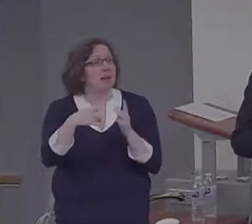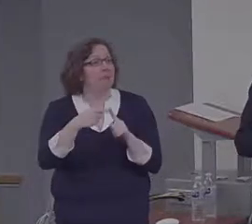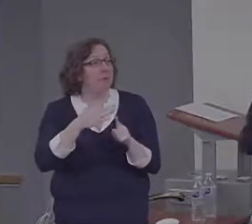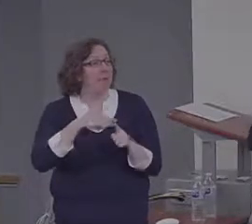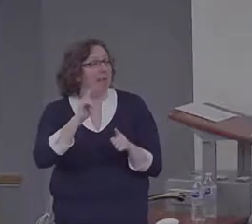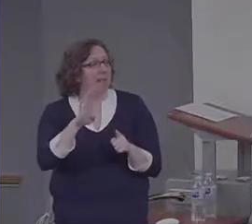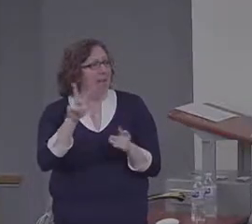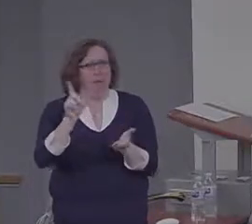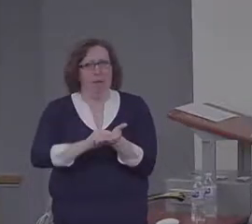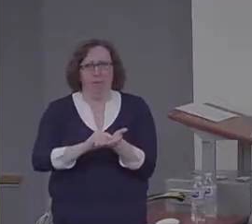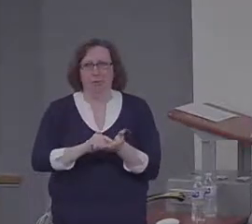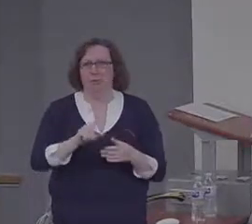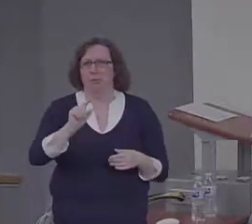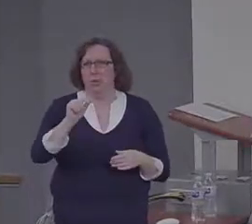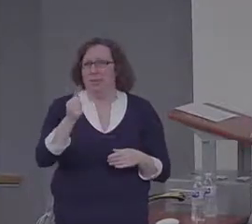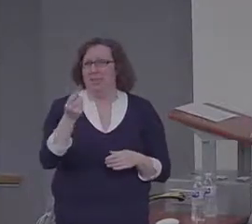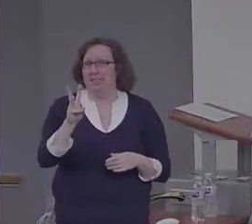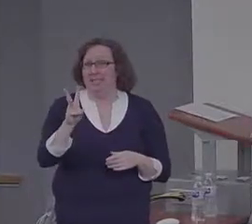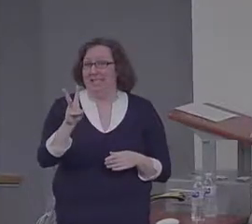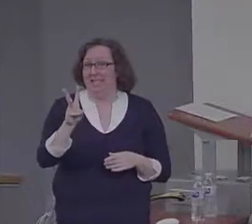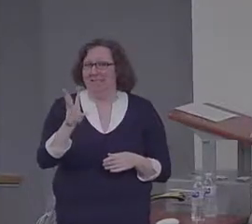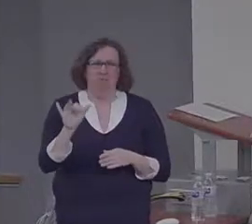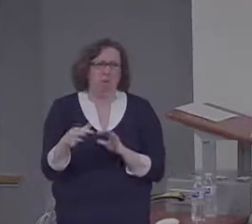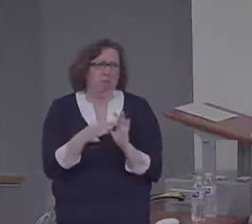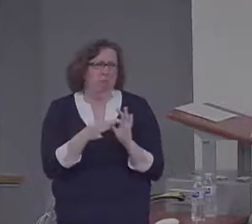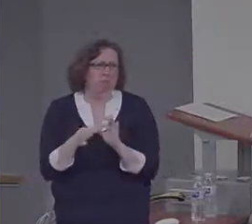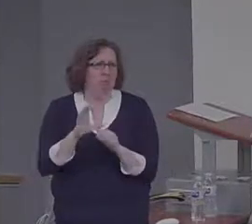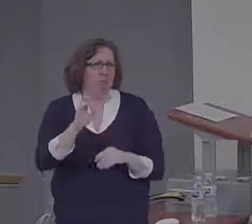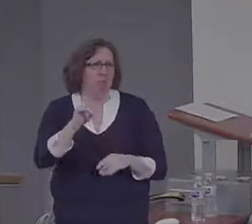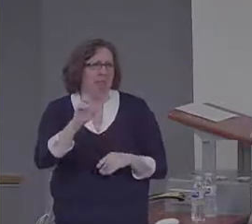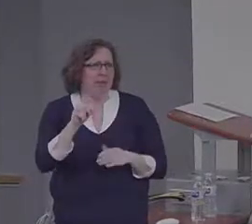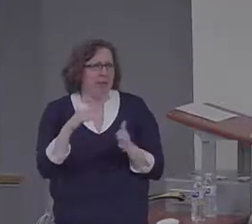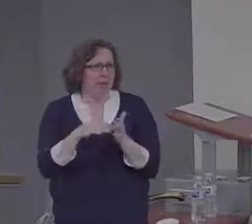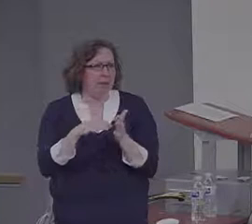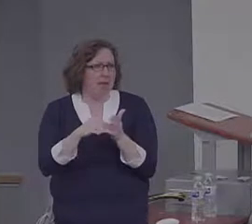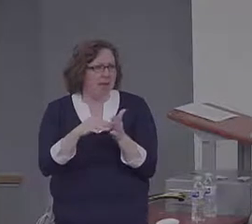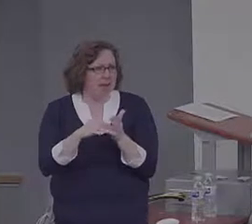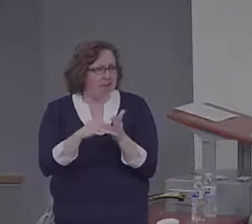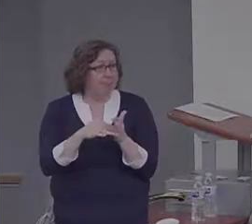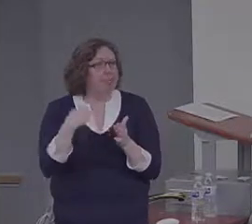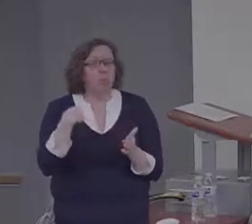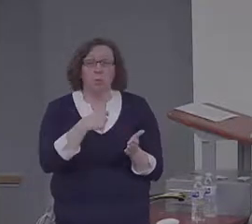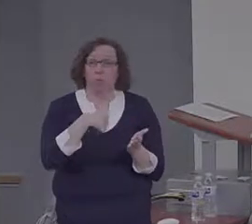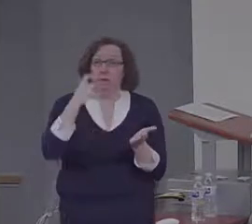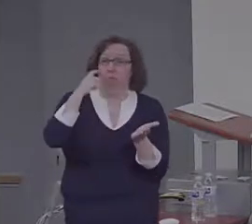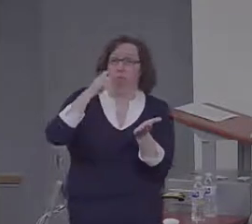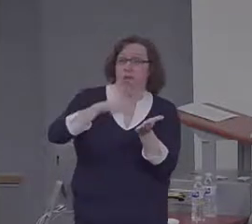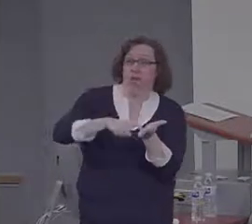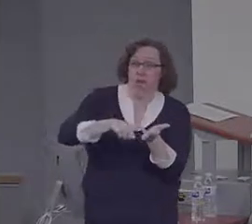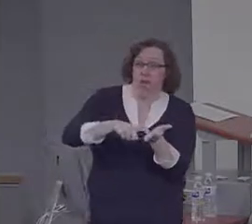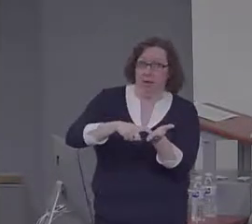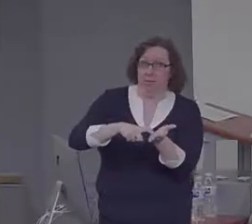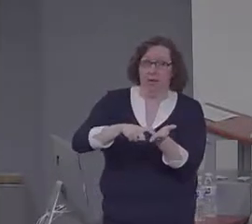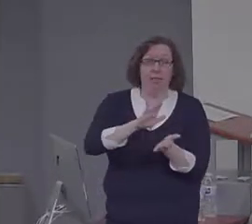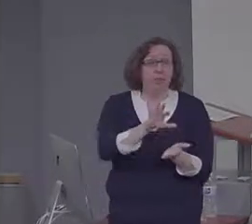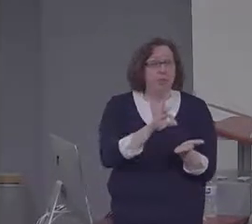correlational study, we found that performance on the AUT was positively